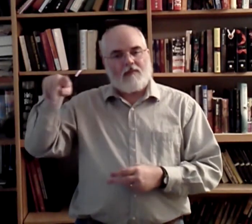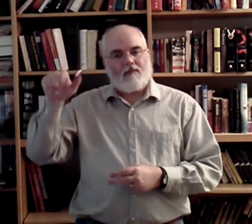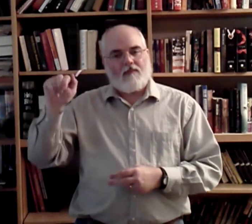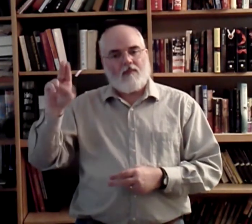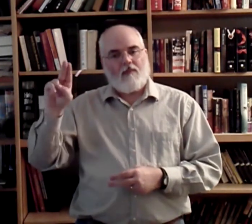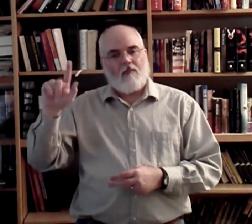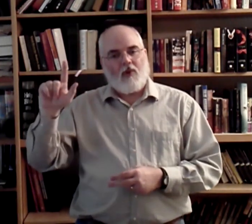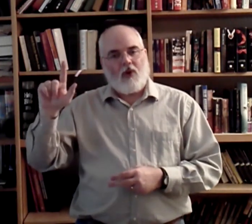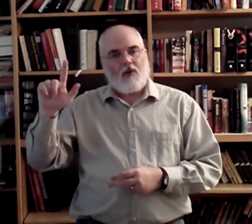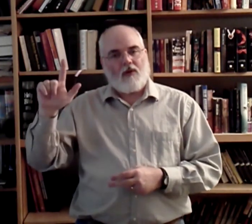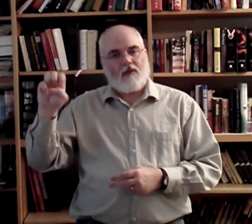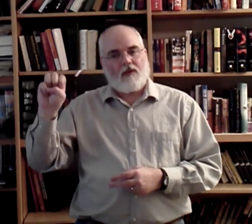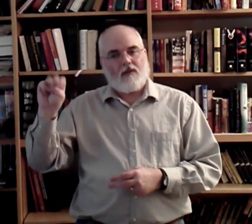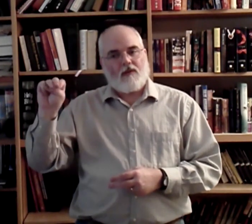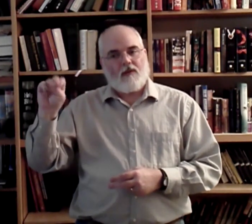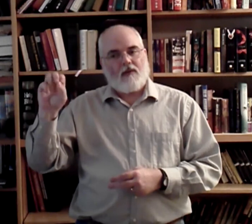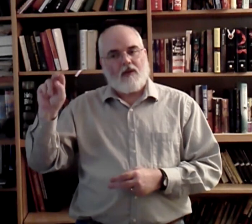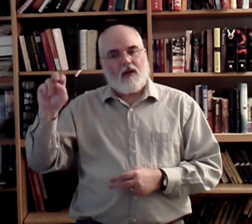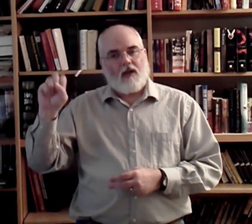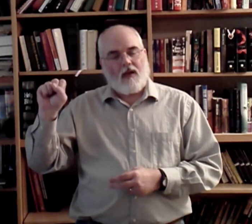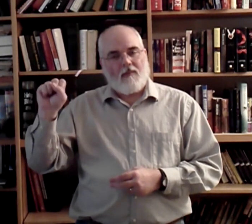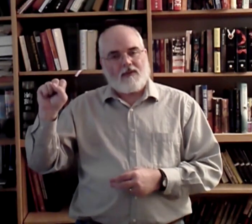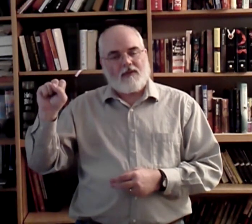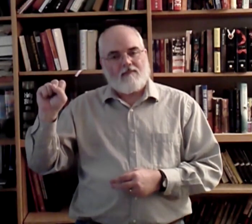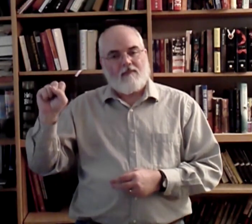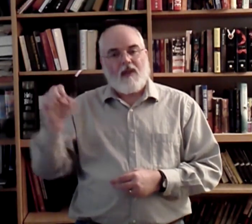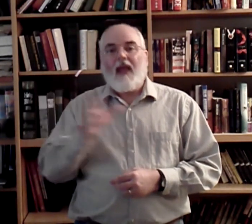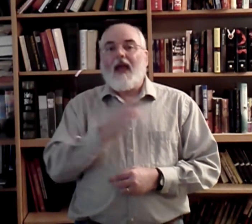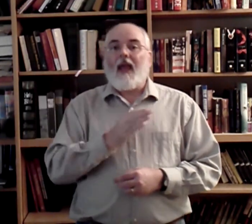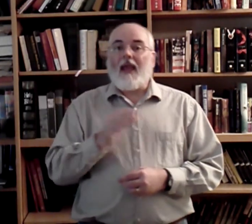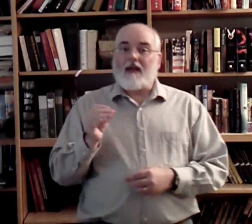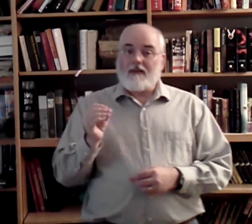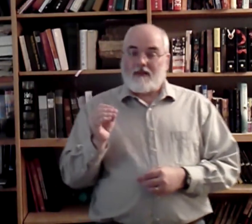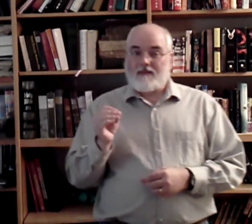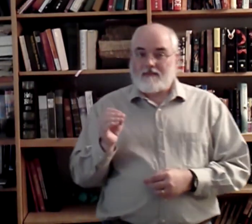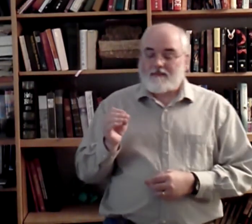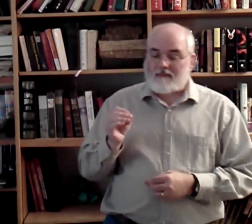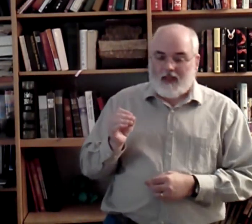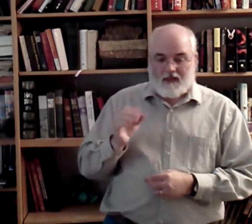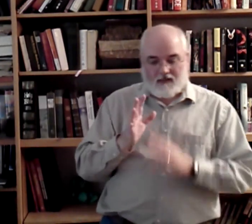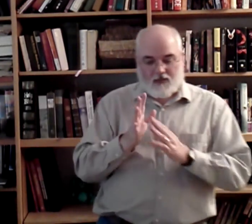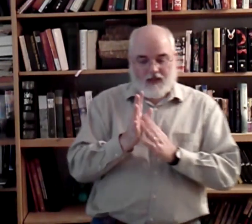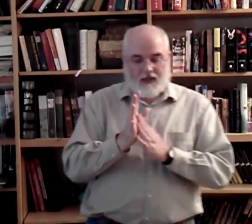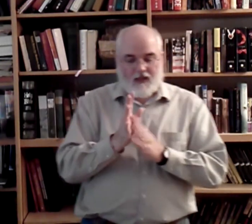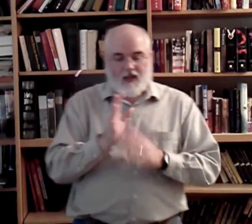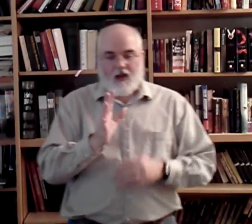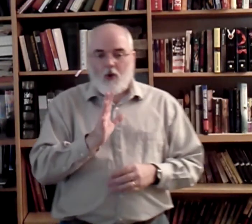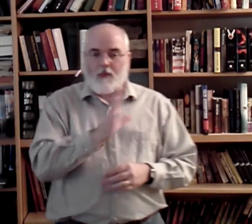Paul Lemons. And, okay, sort of like an open